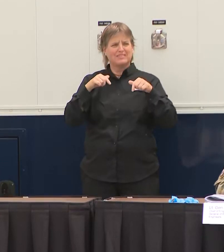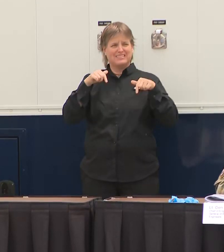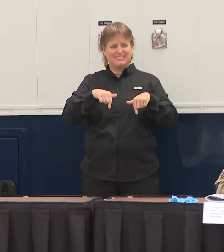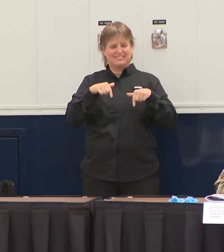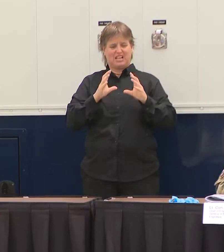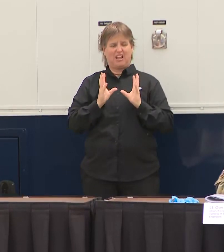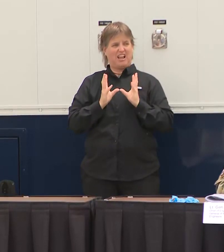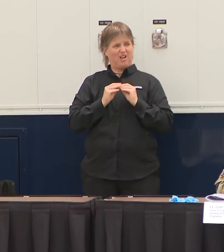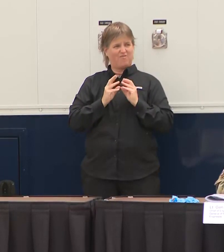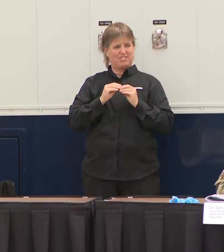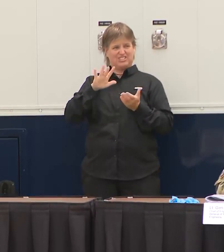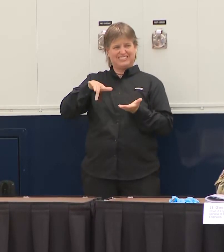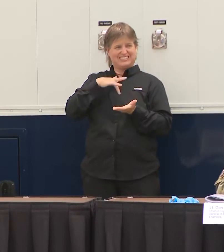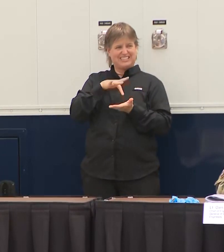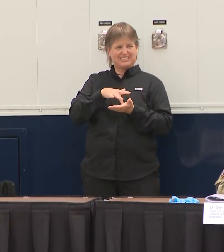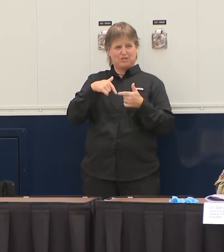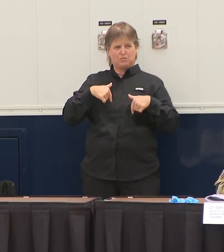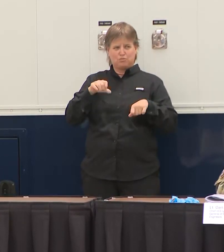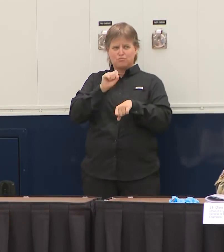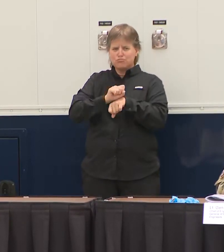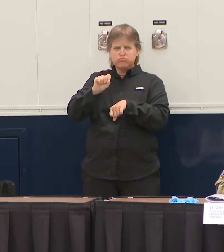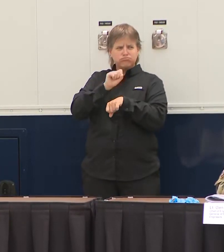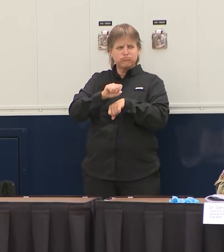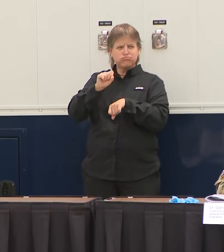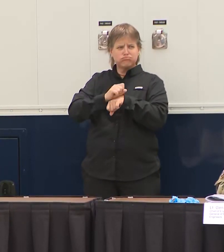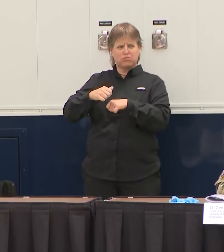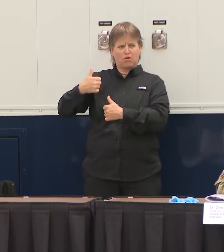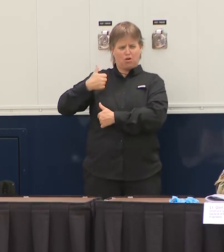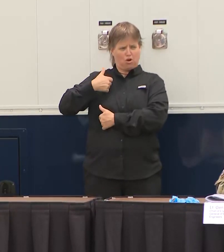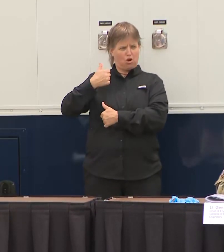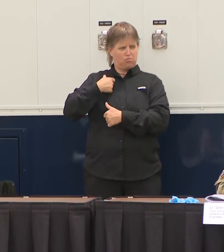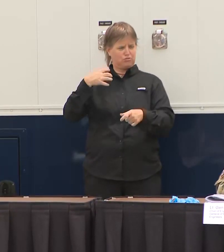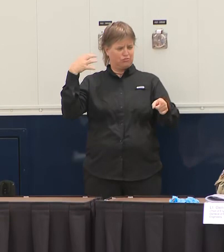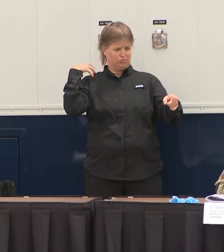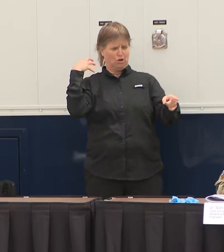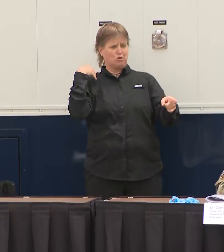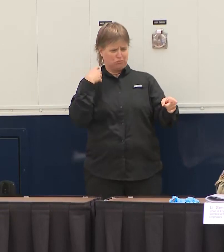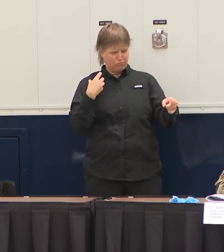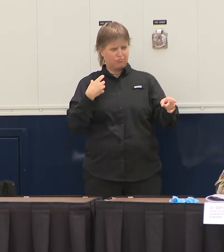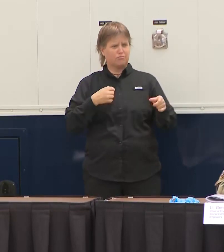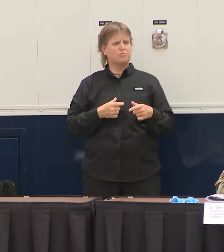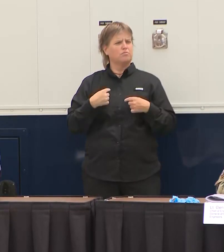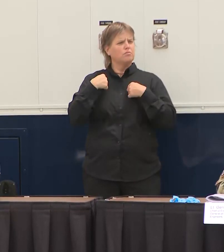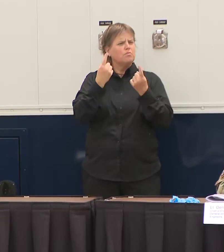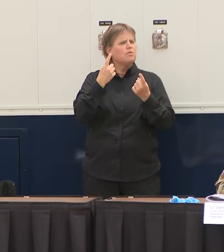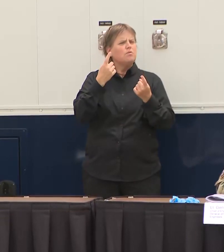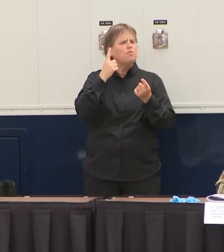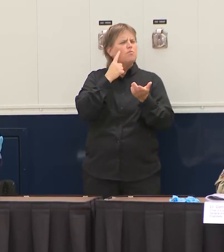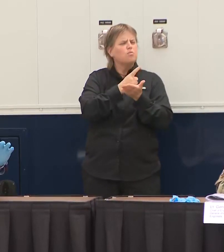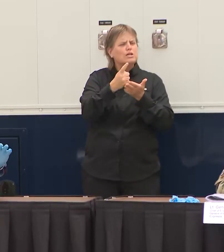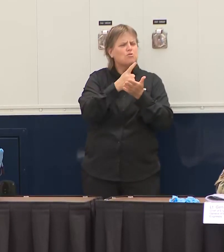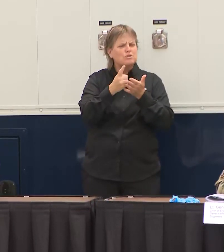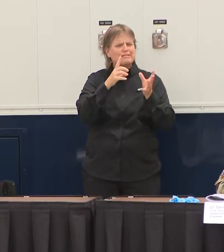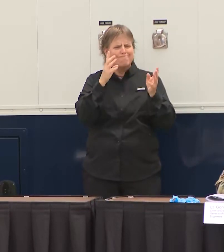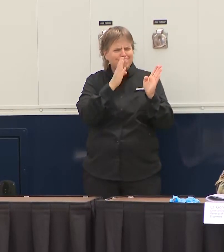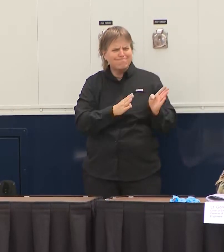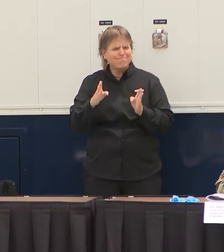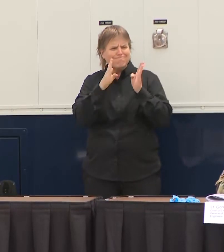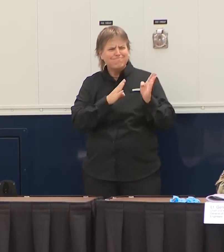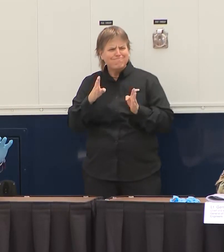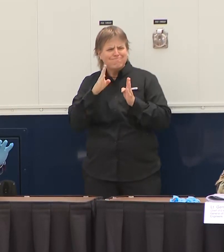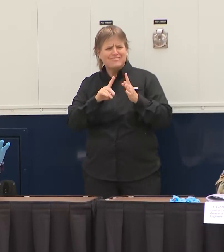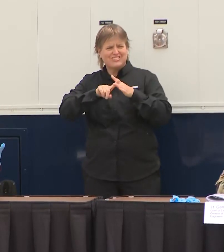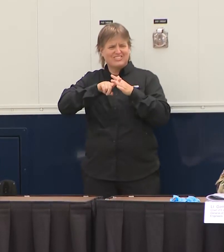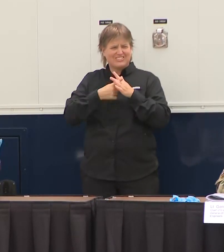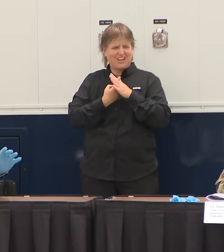Corps of Engineers over the last several weeks as many of you know when this launch with the 15 days to stop the